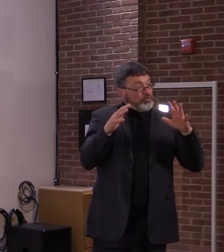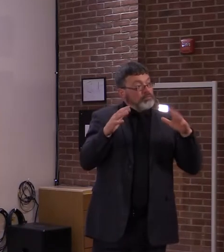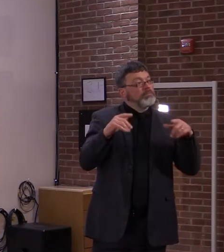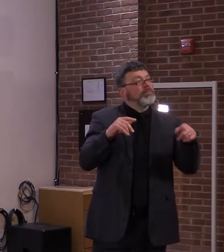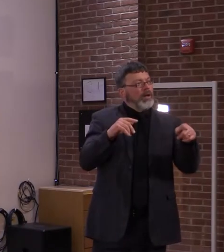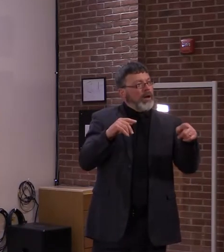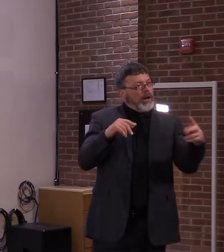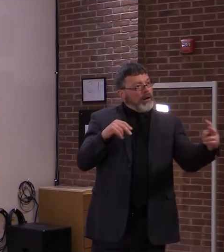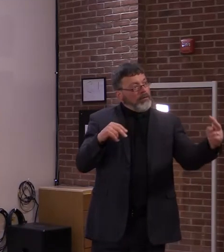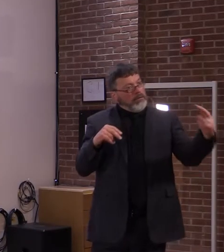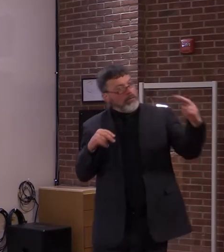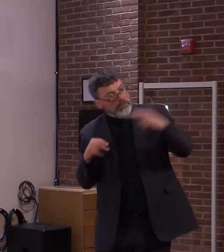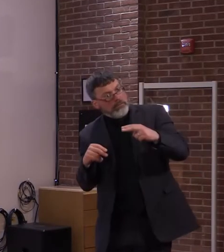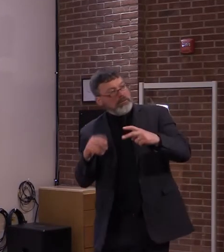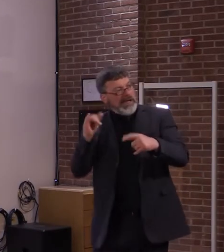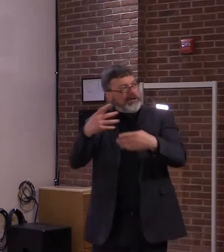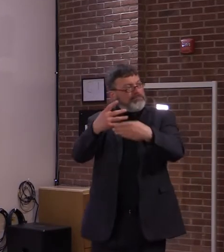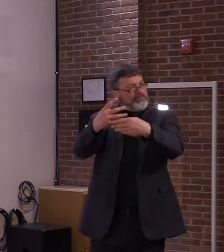on your website?